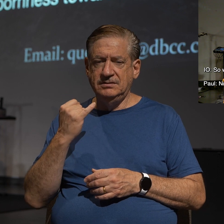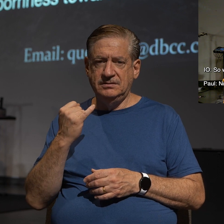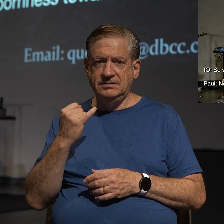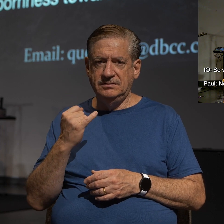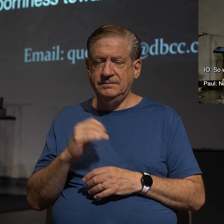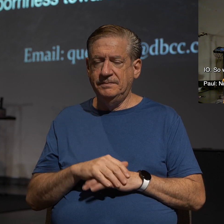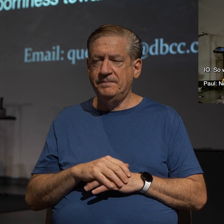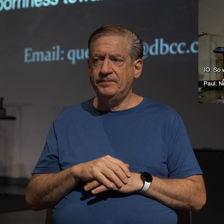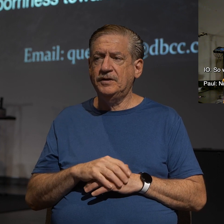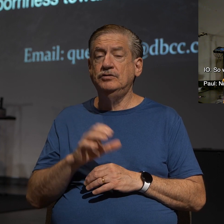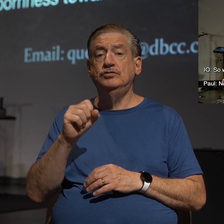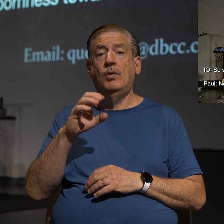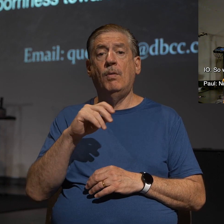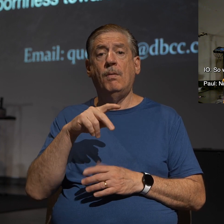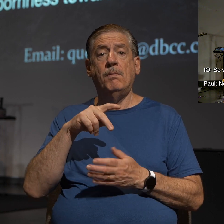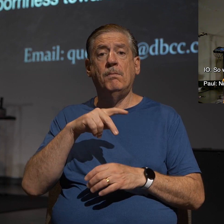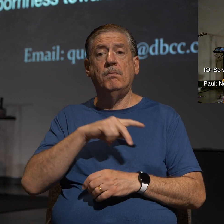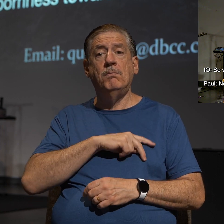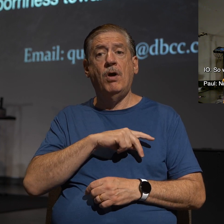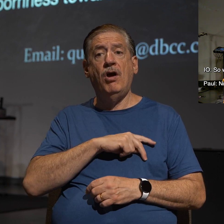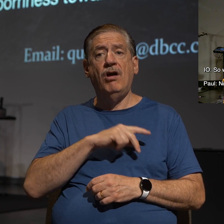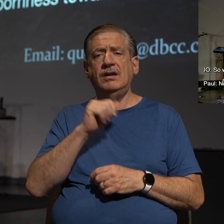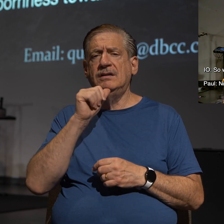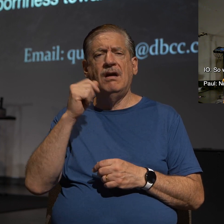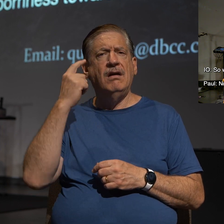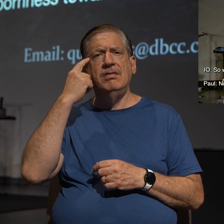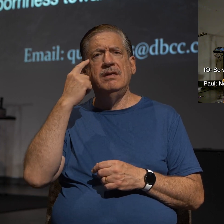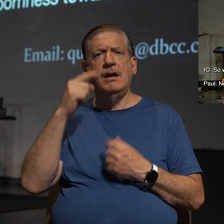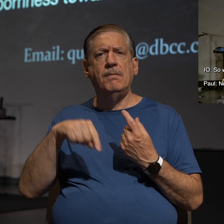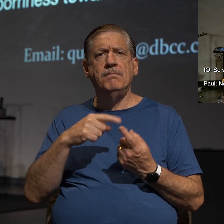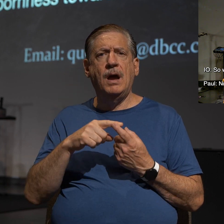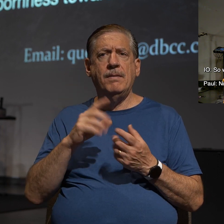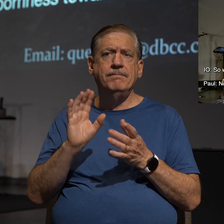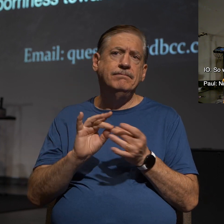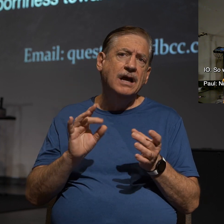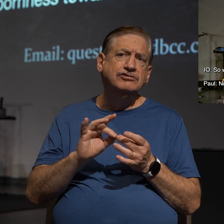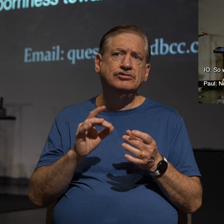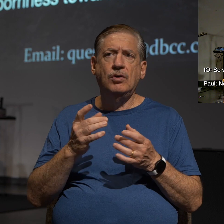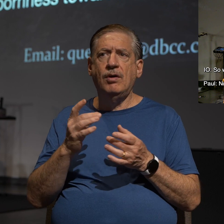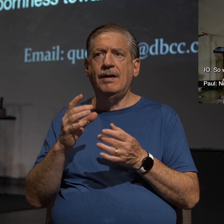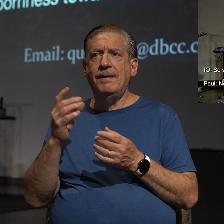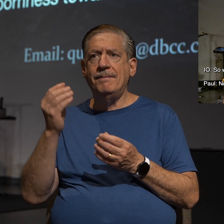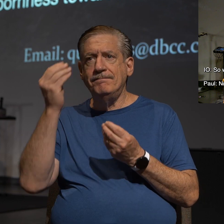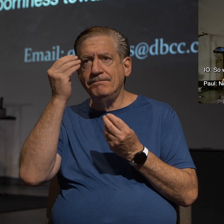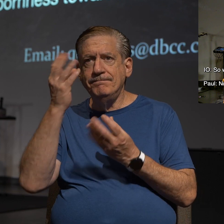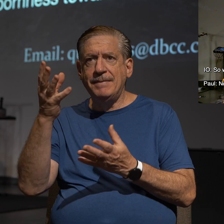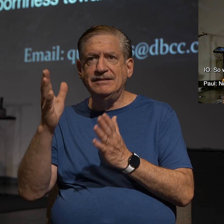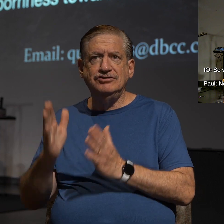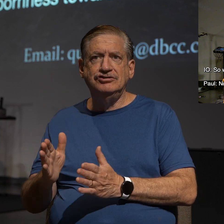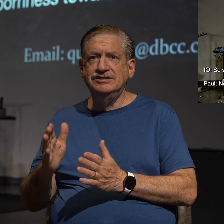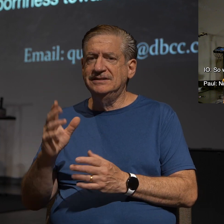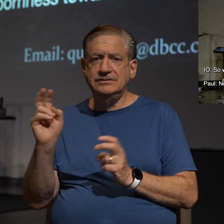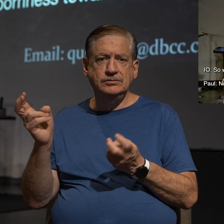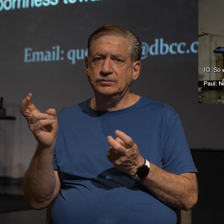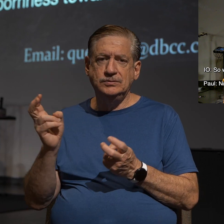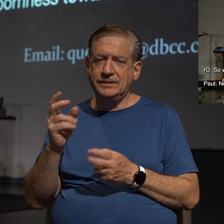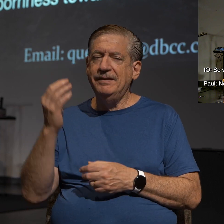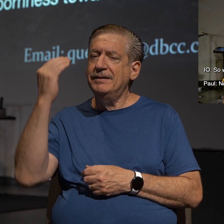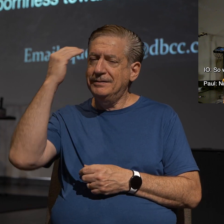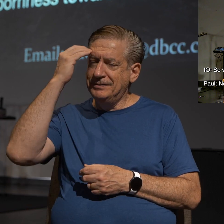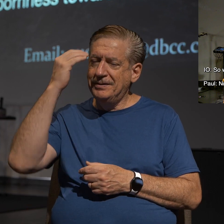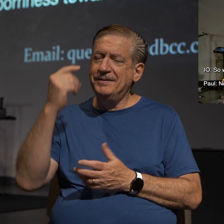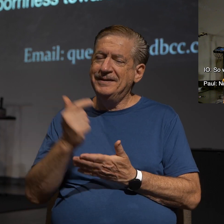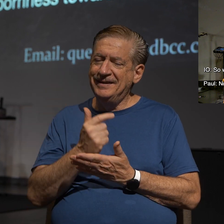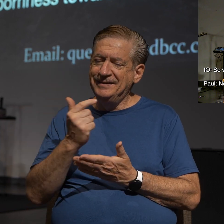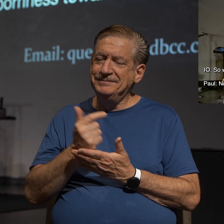So, Paul isn't thinking that it's the message or the messengers that's the issue here. They know the gospel